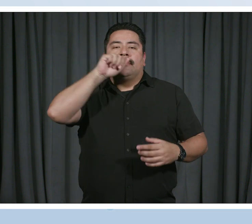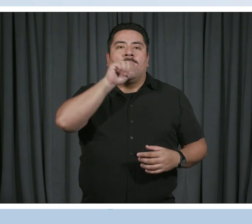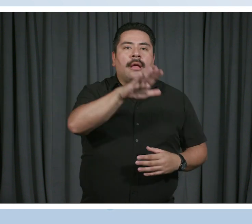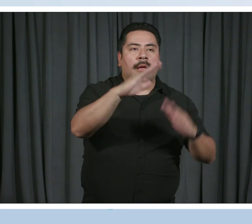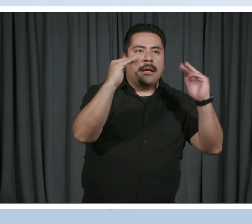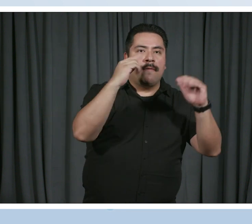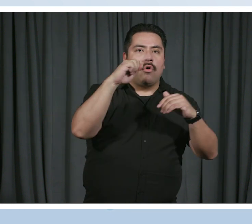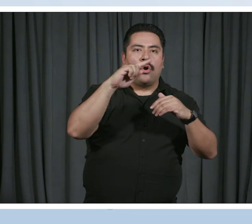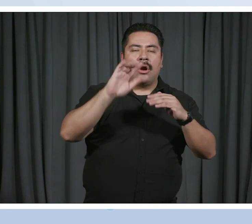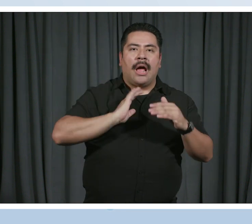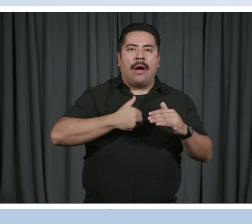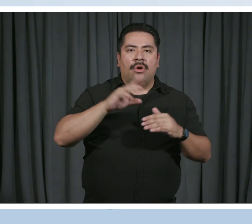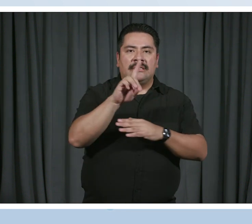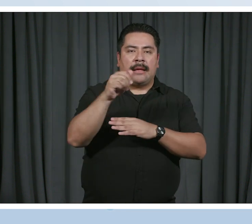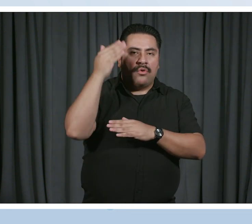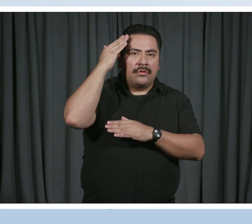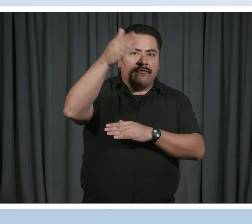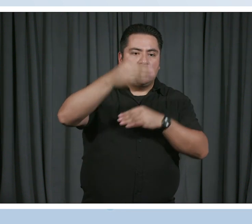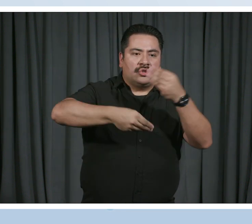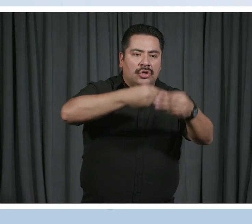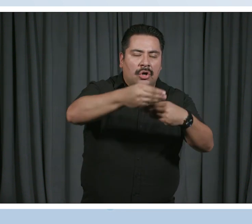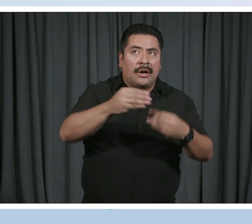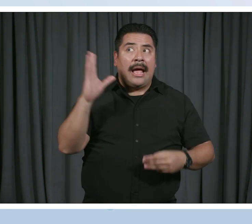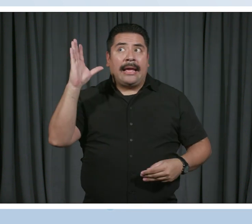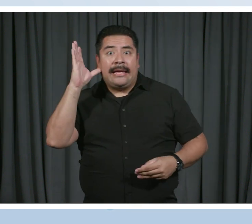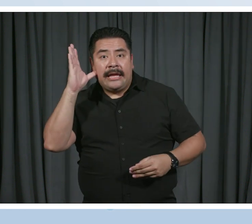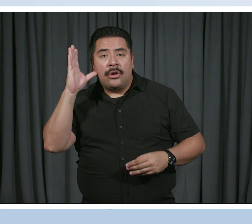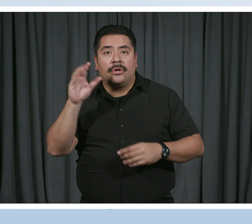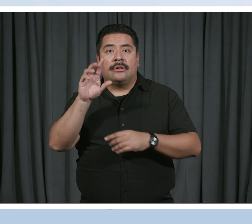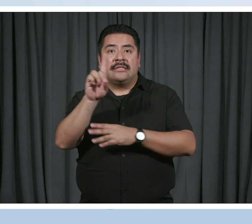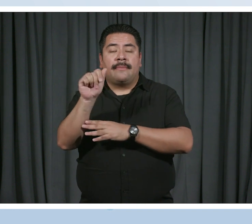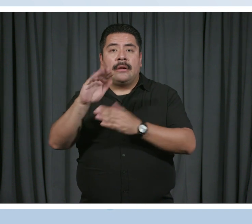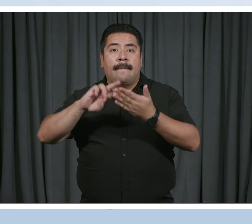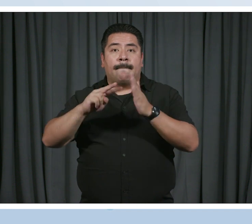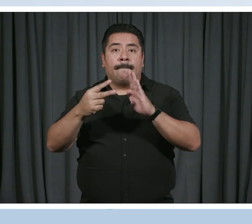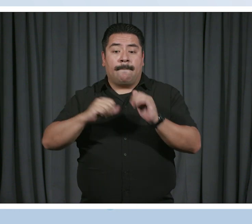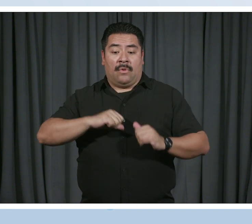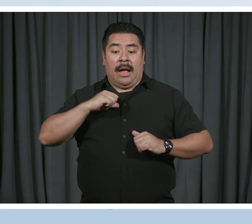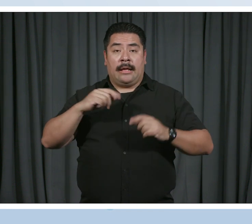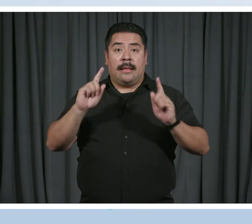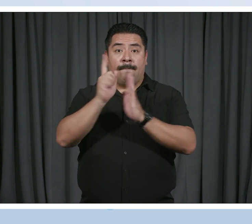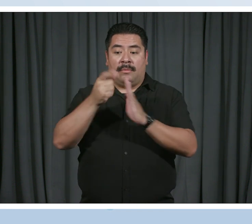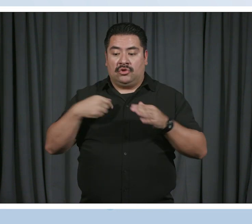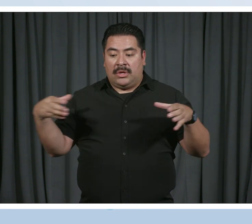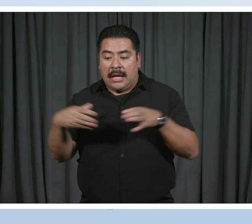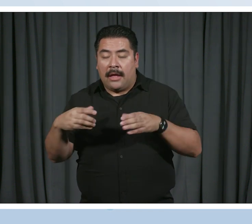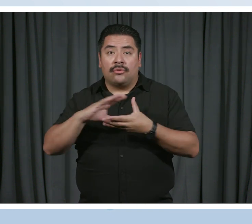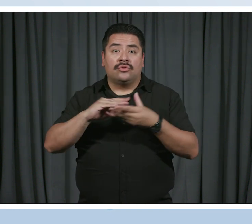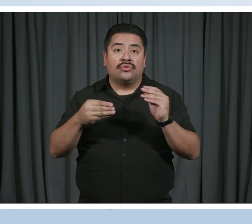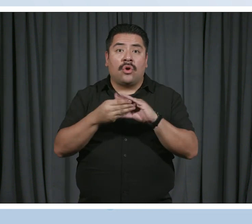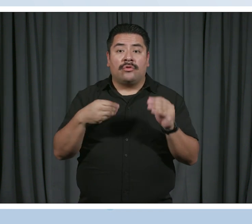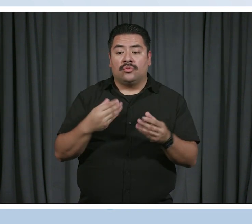for our disabled futures. I hear disability pride in the moments we gather, the stories we tell, the way we